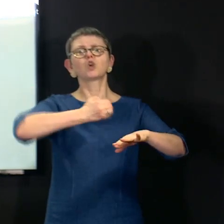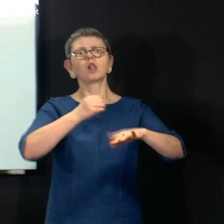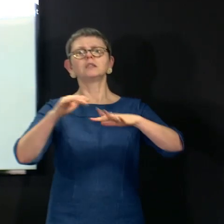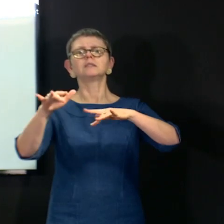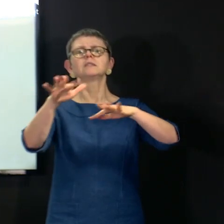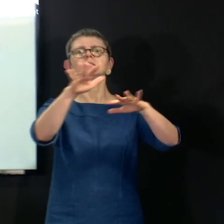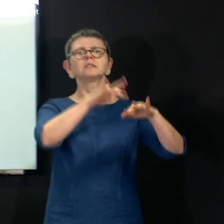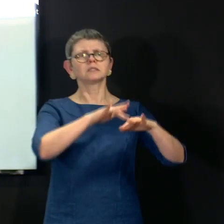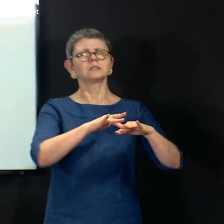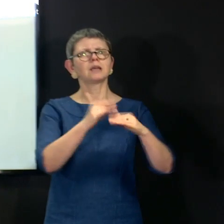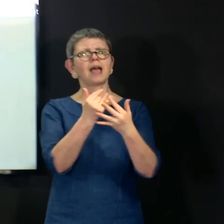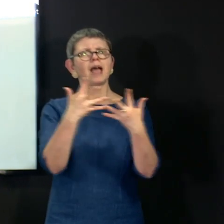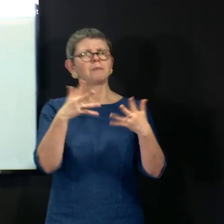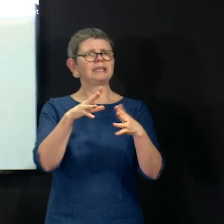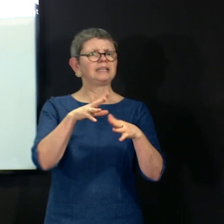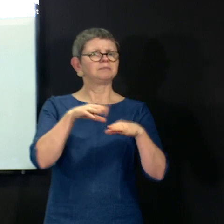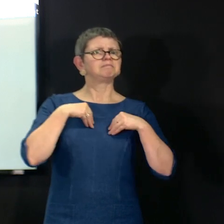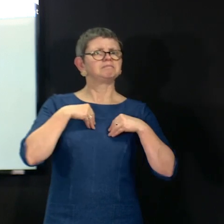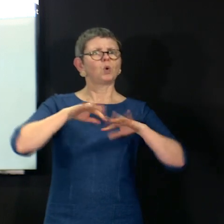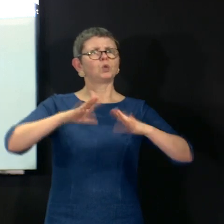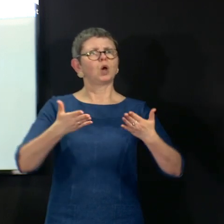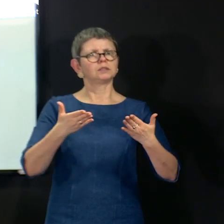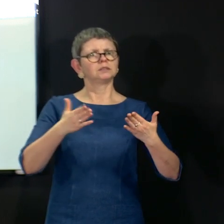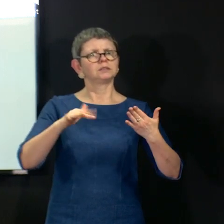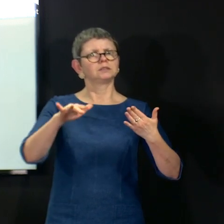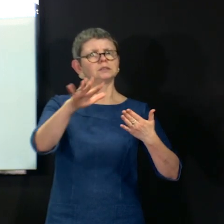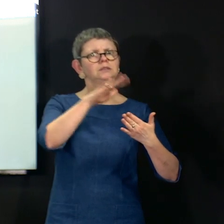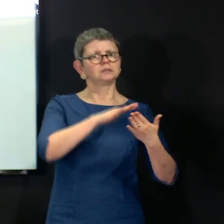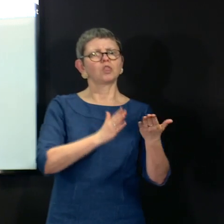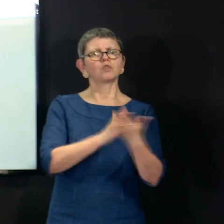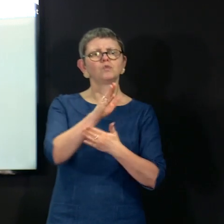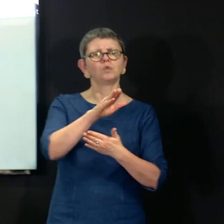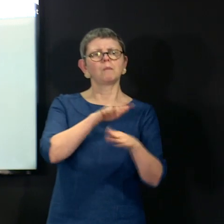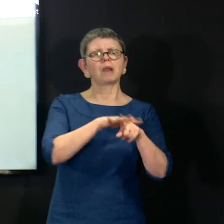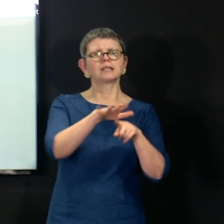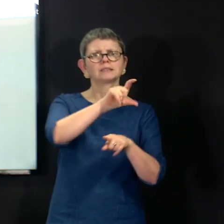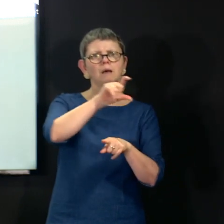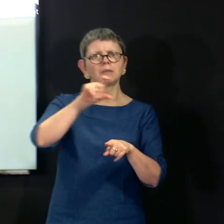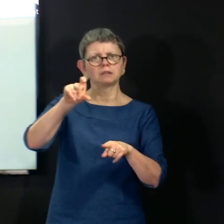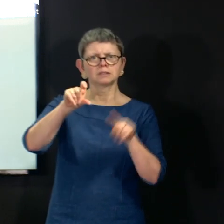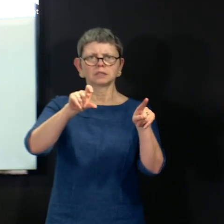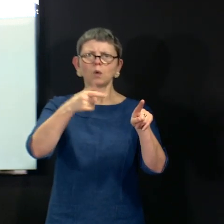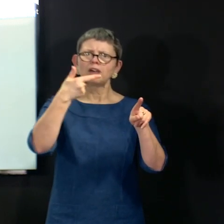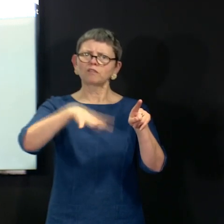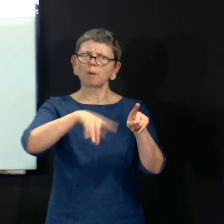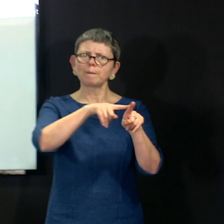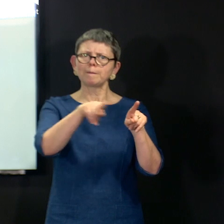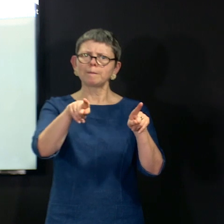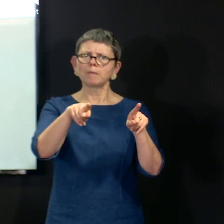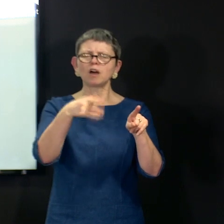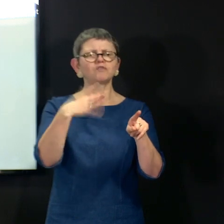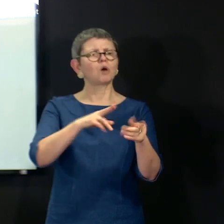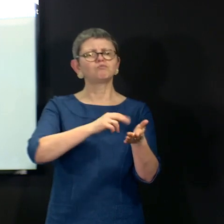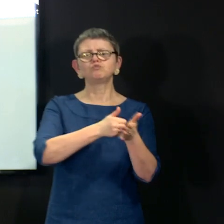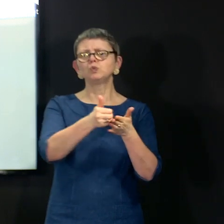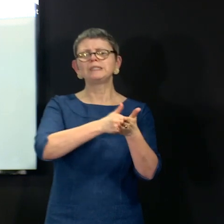the way in which that is gathered is, as I said, from blood samples, they are samples taken routinely for